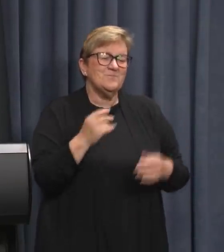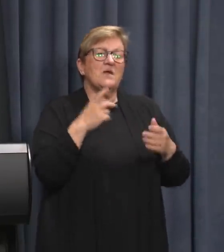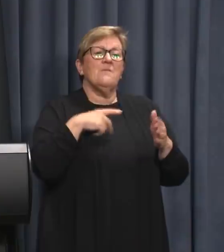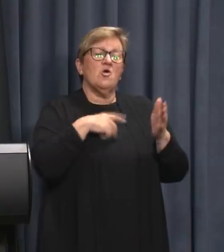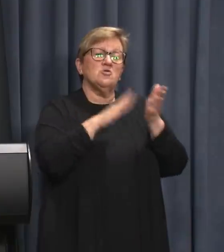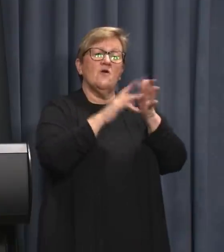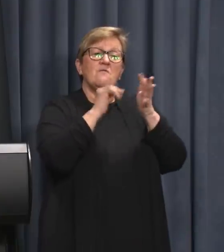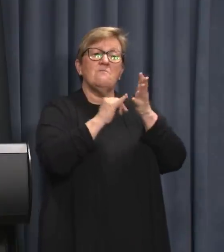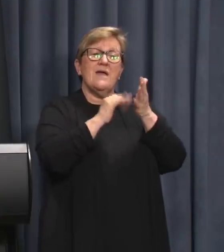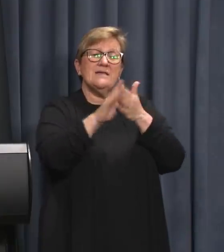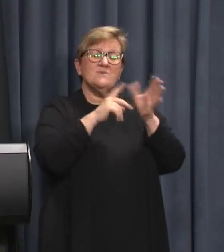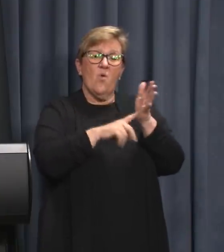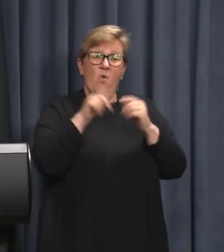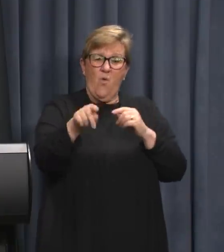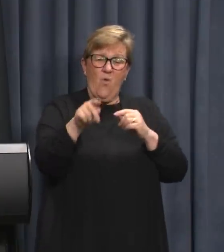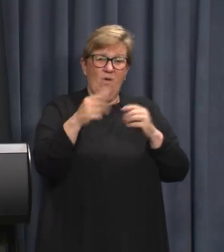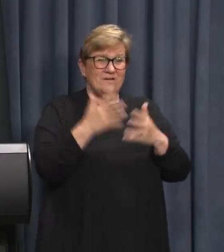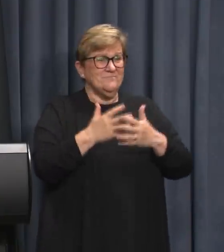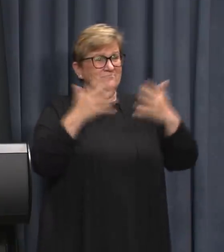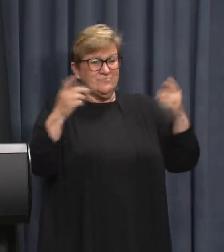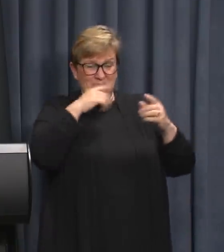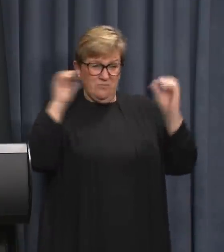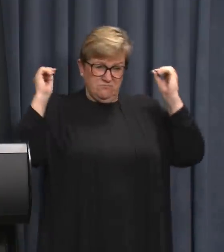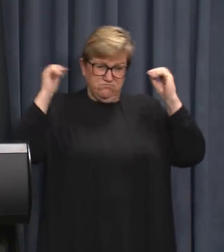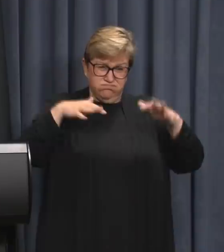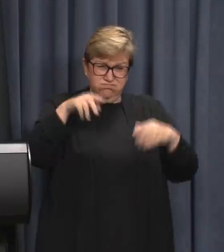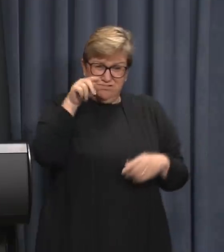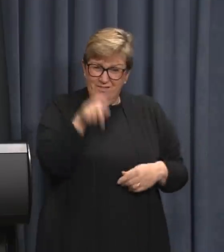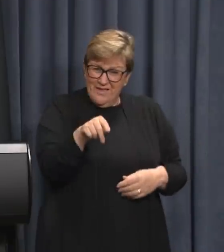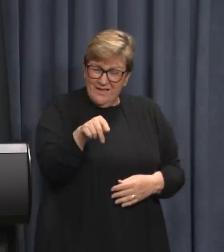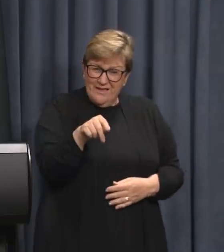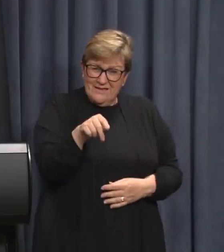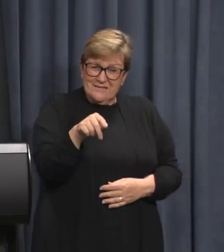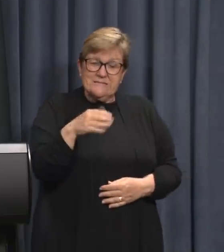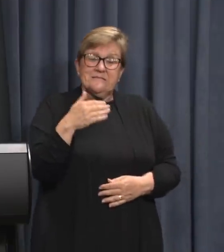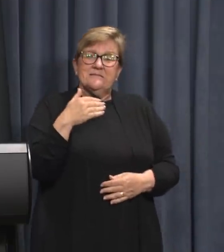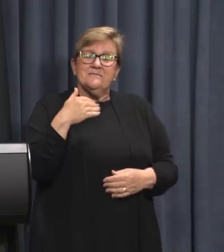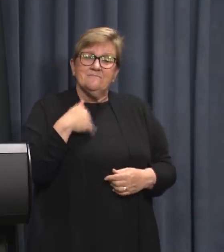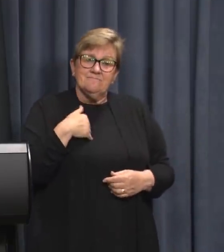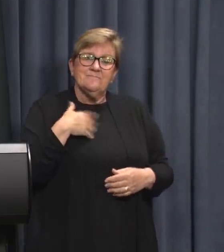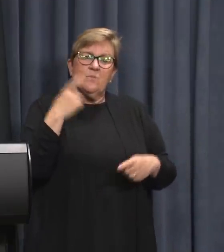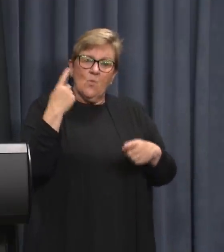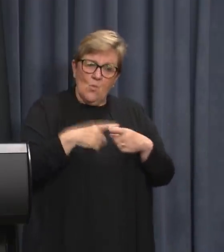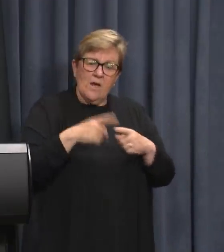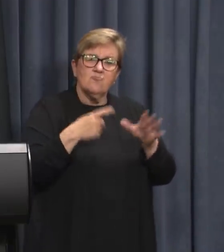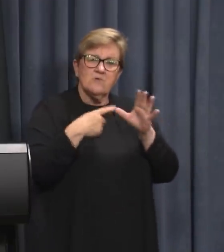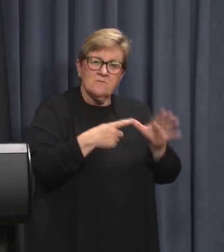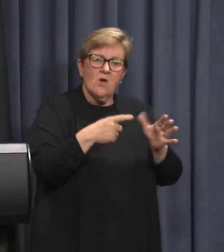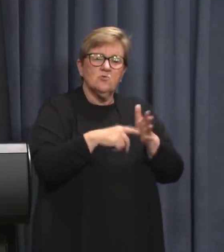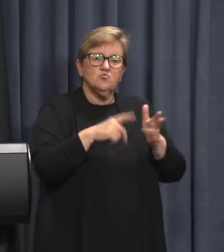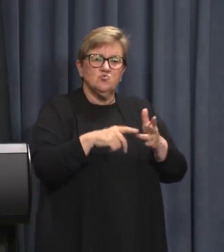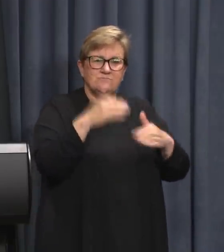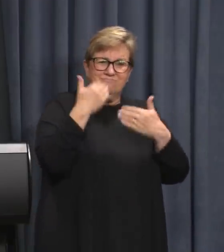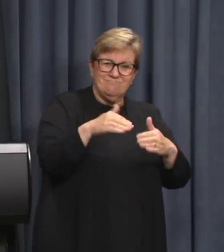the Mess Hall event and the large number of patrons who attended that event our authorities have quickly responded to limit the